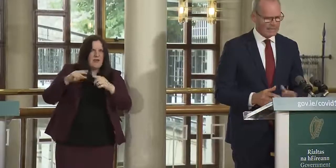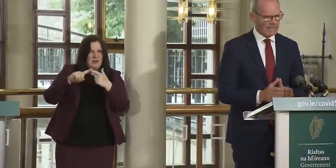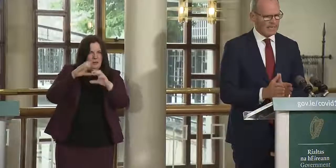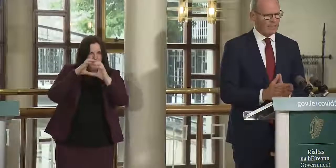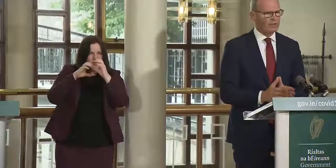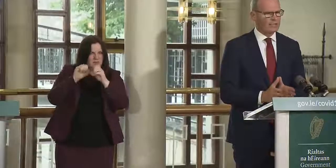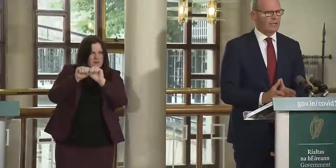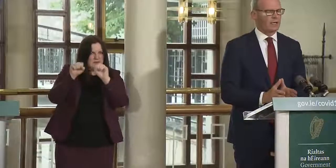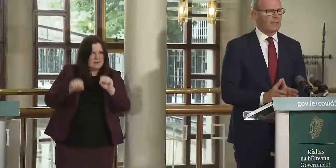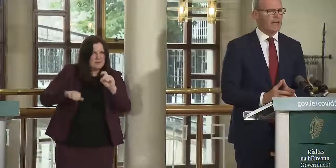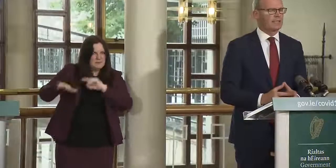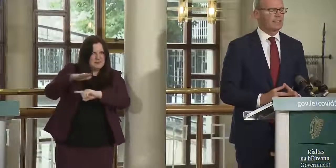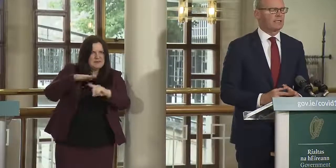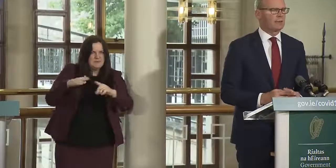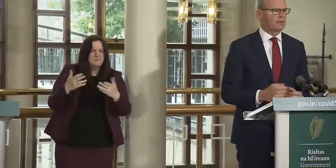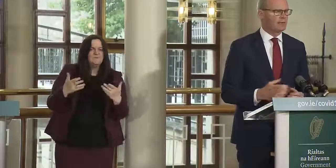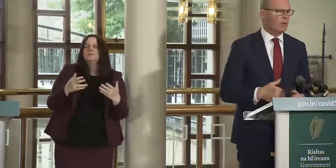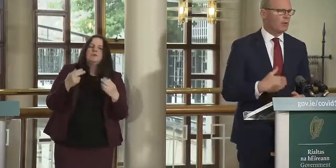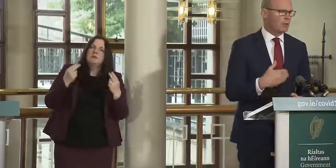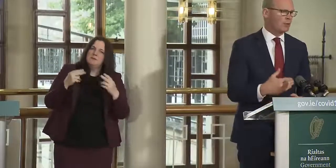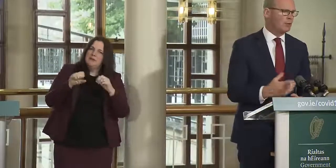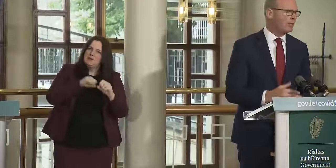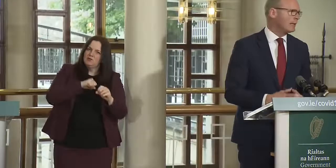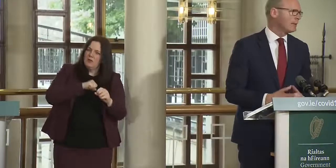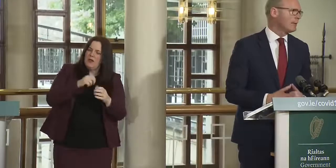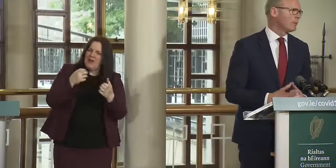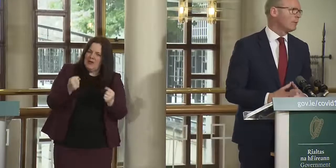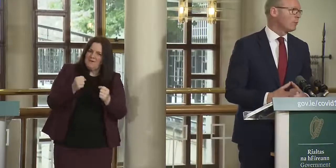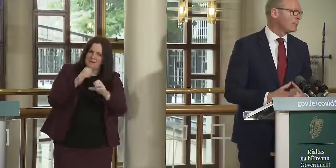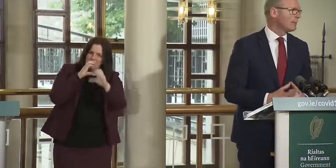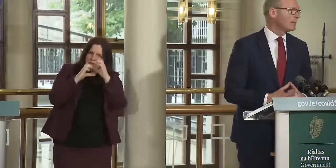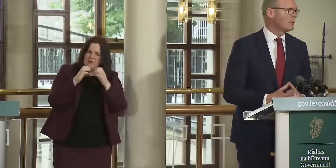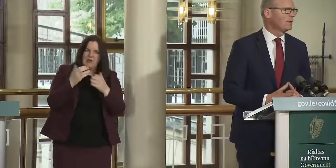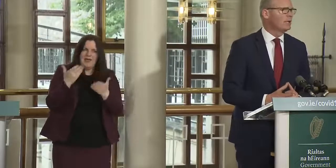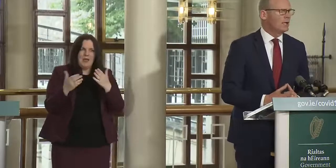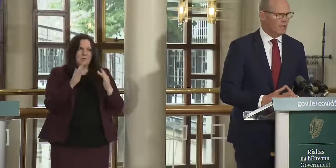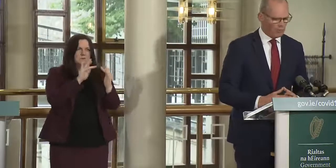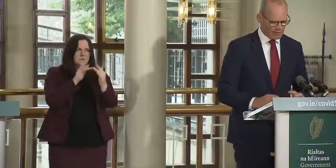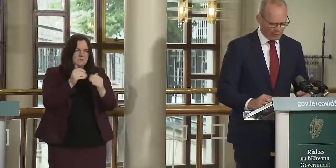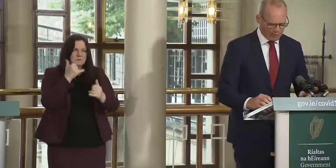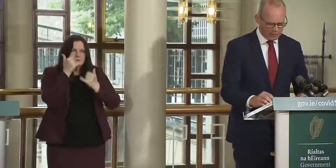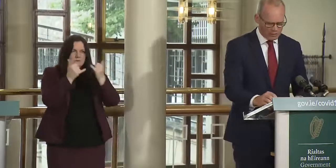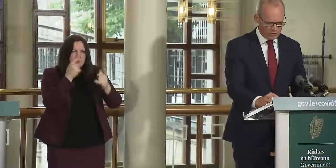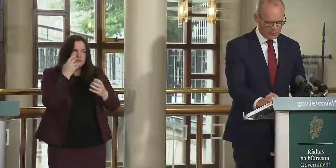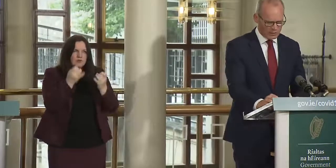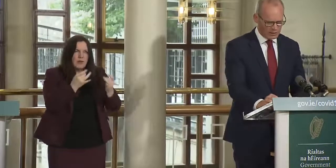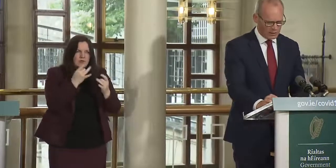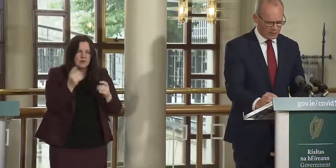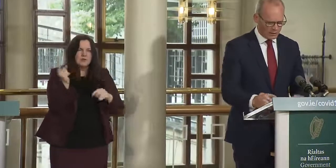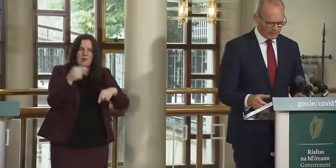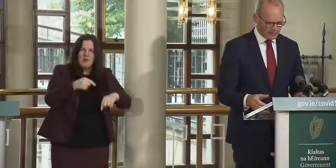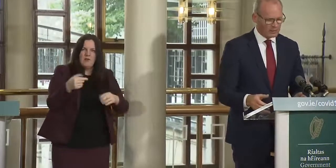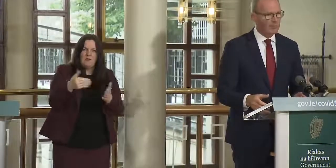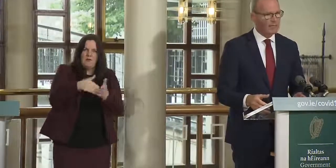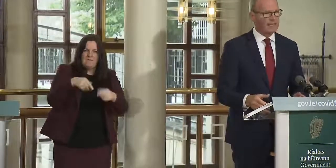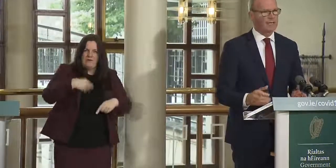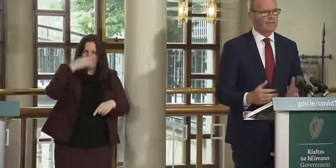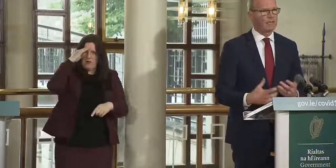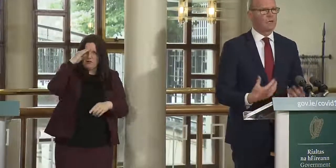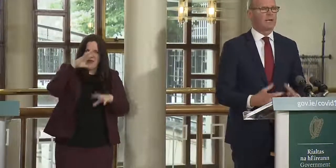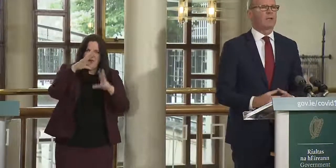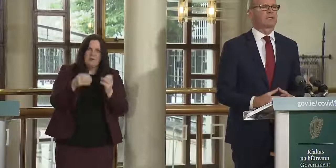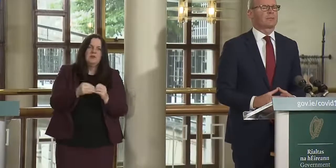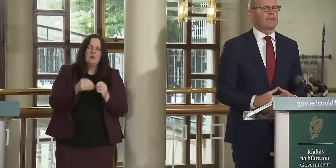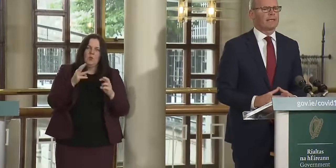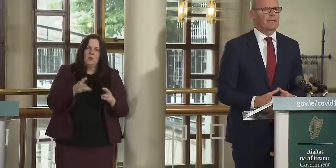and uh increasing our capacity to be able to follow up and communicate people with people uh when they arrive into ireland all of that combined